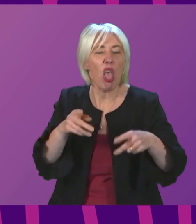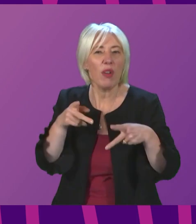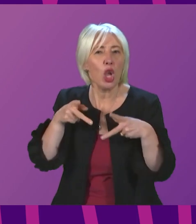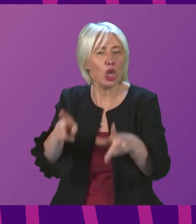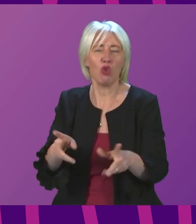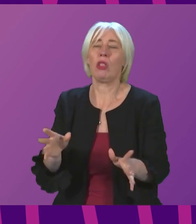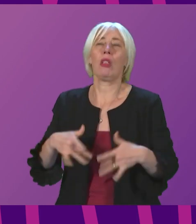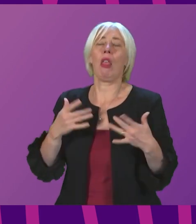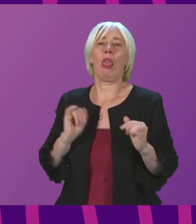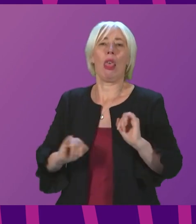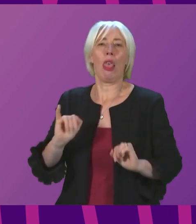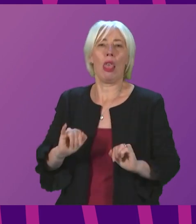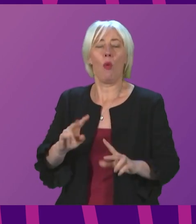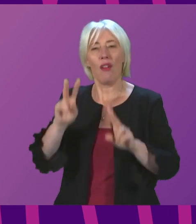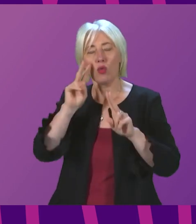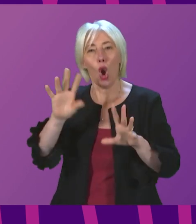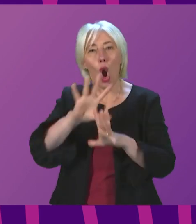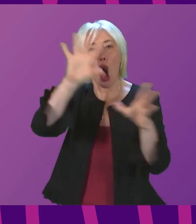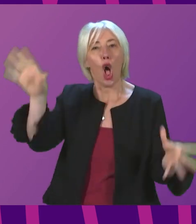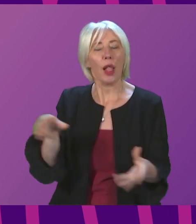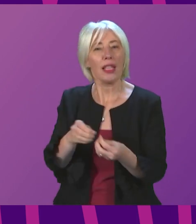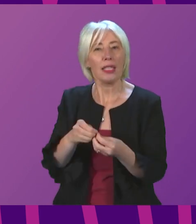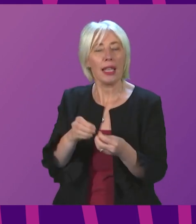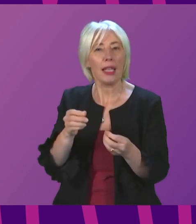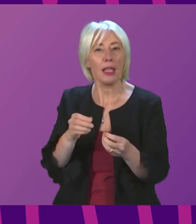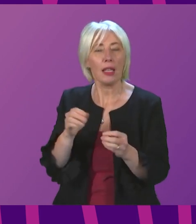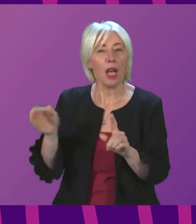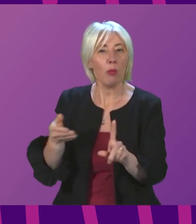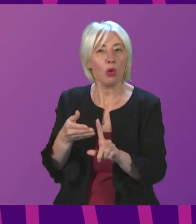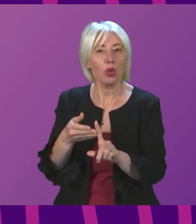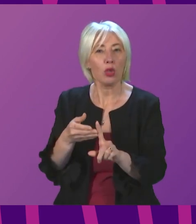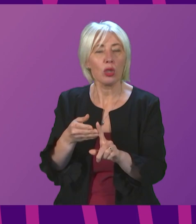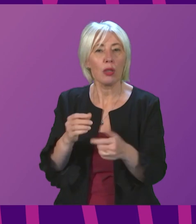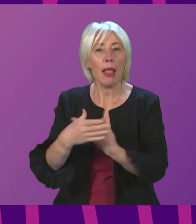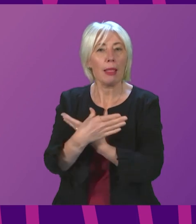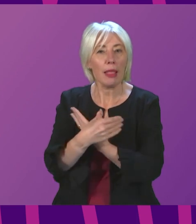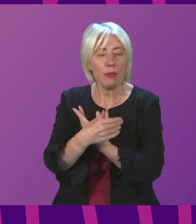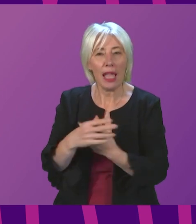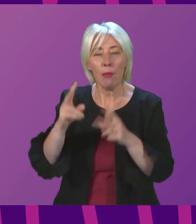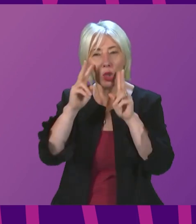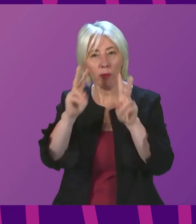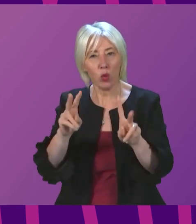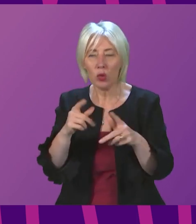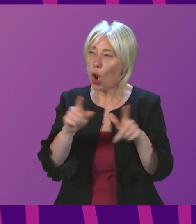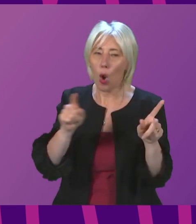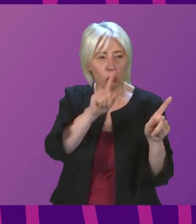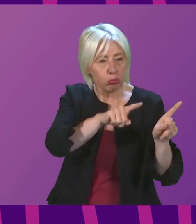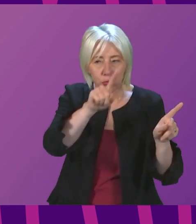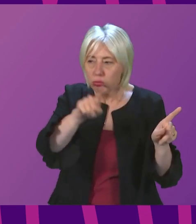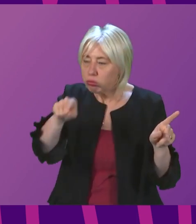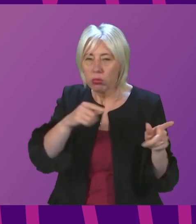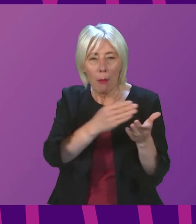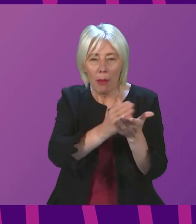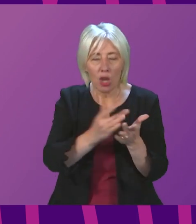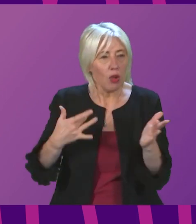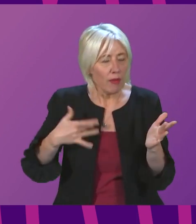tackled with a holistic approach. Scottish Liberal Democrats have proposed a commission to look across all aspects of life in order to